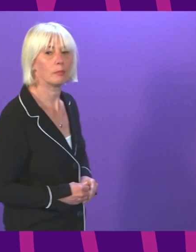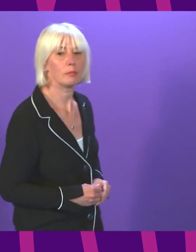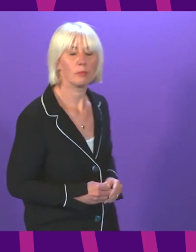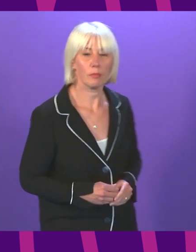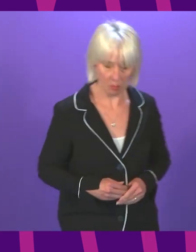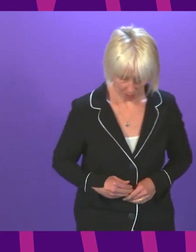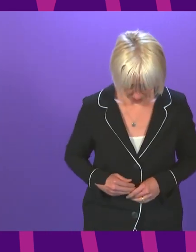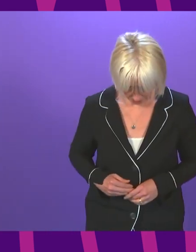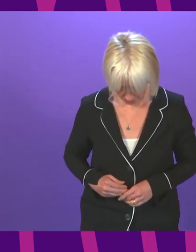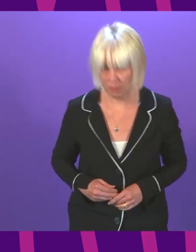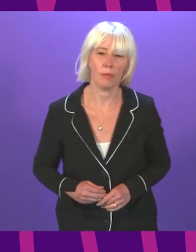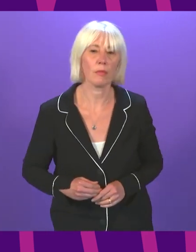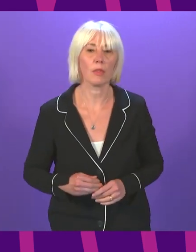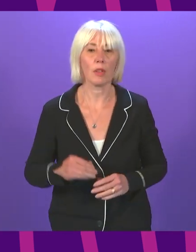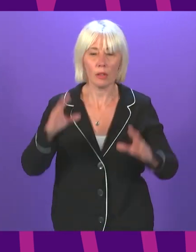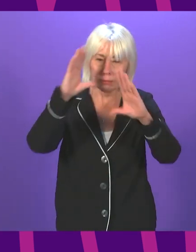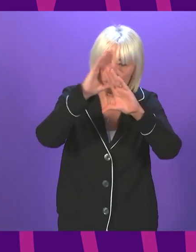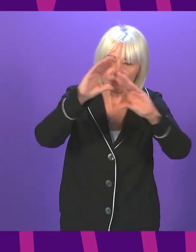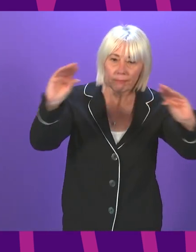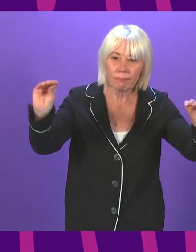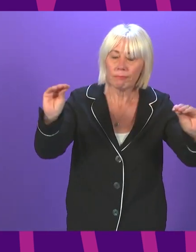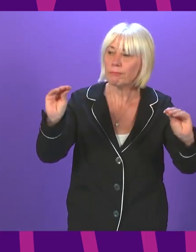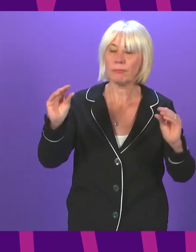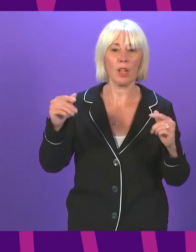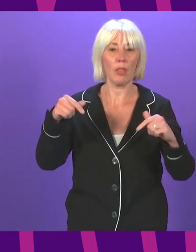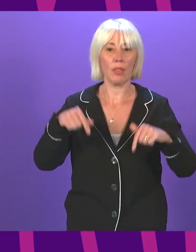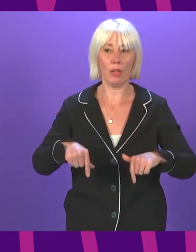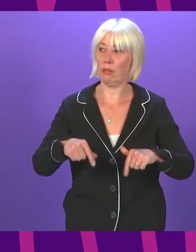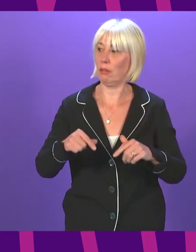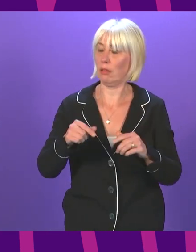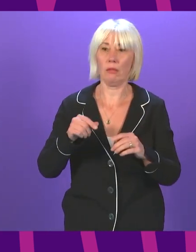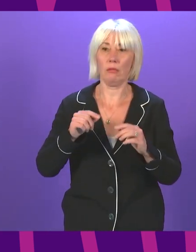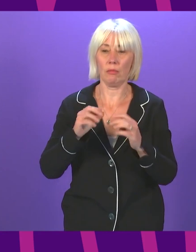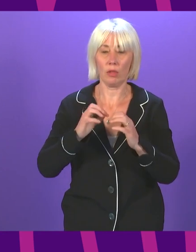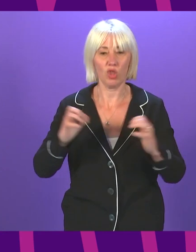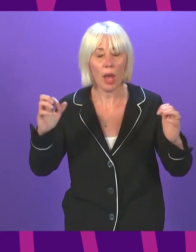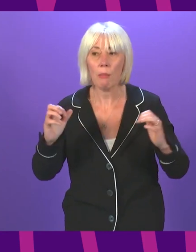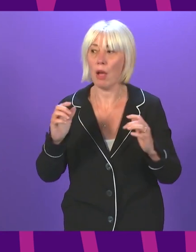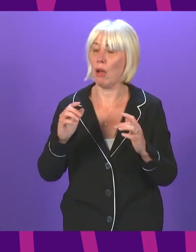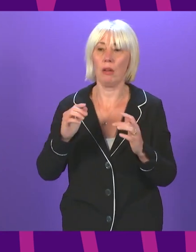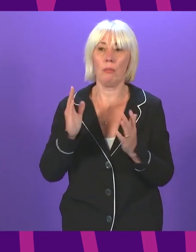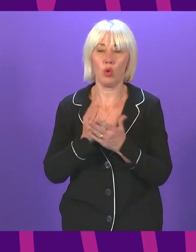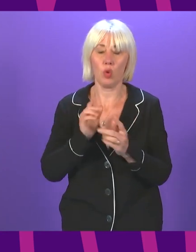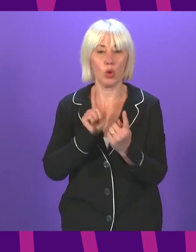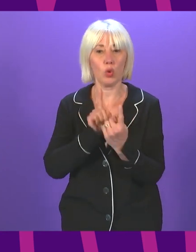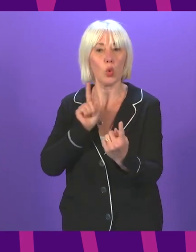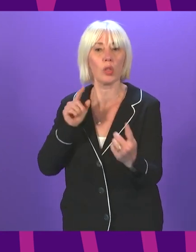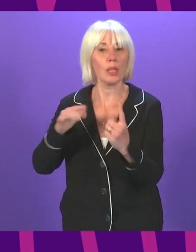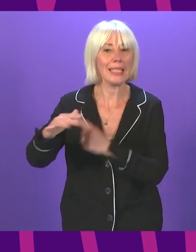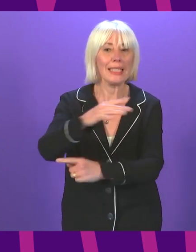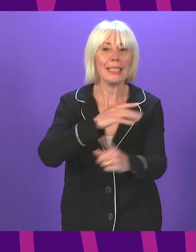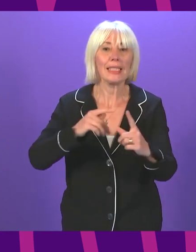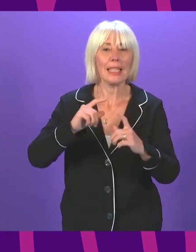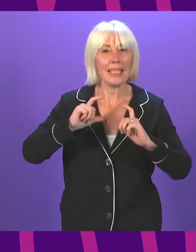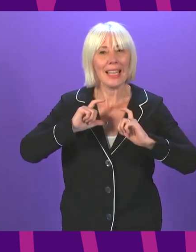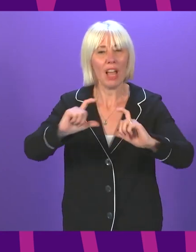observe these measures, including when entering and exiting the Chamber, and please only use the aisles and walkways to access your seat and when moving